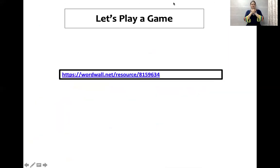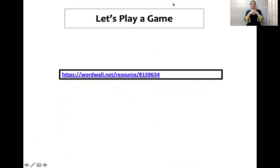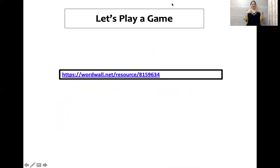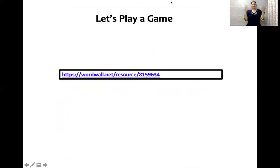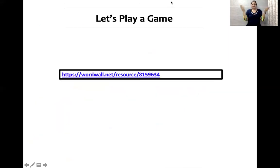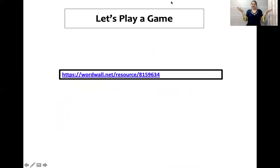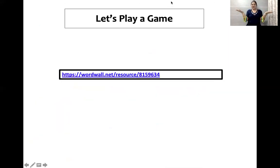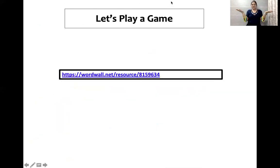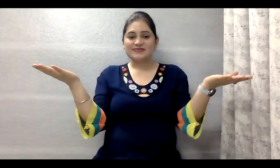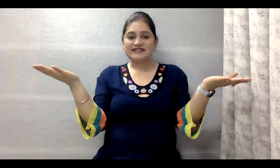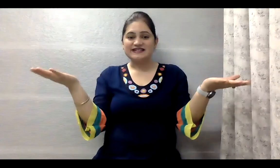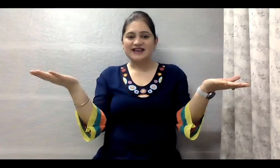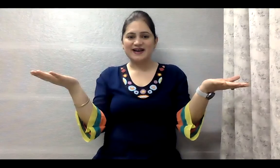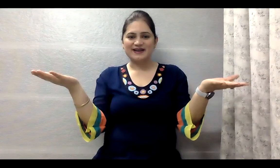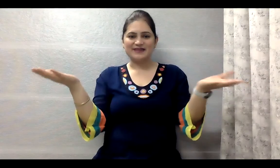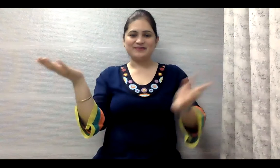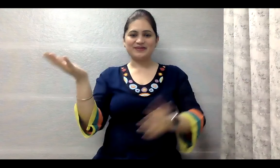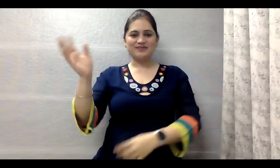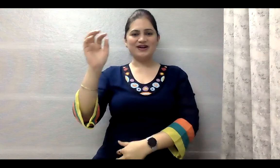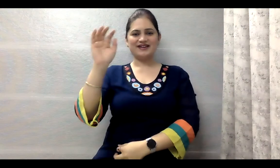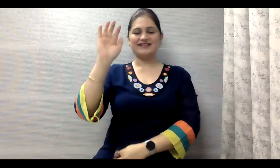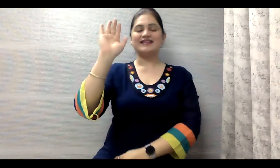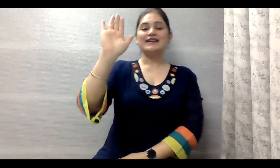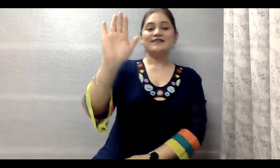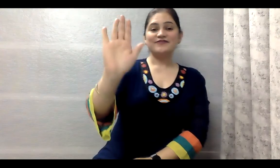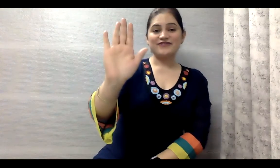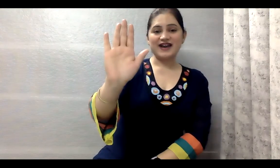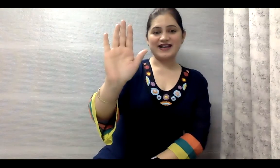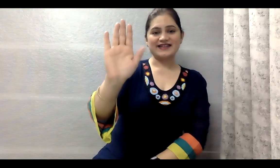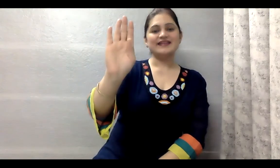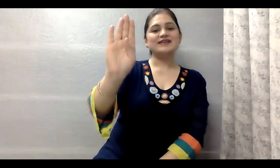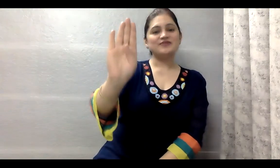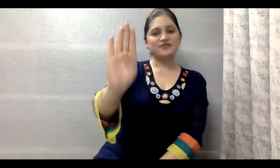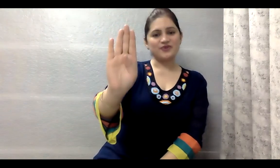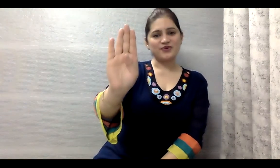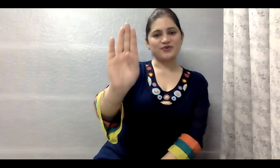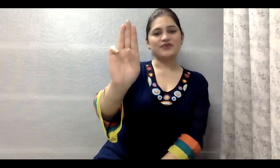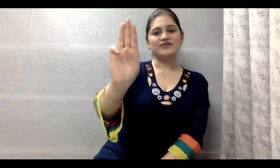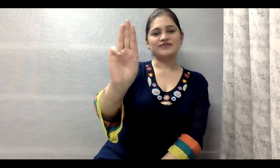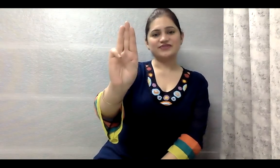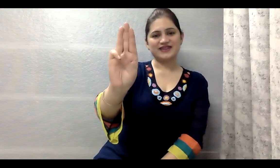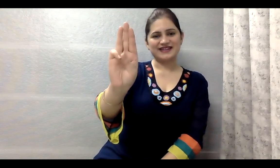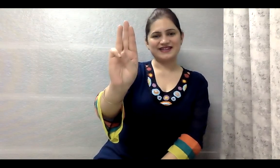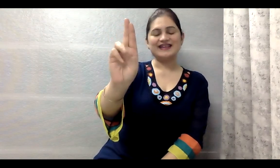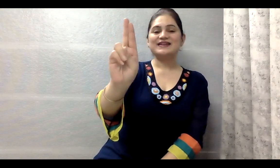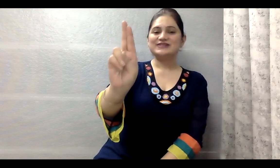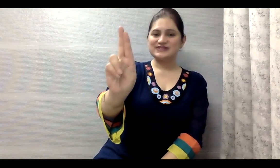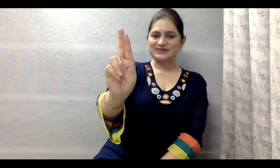it's activity time come on five four three two